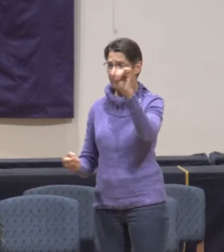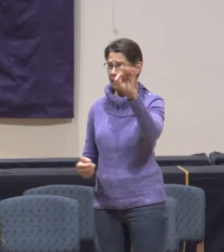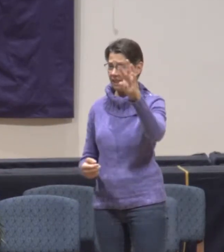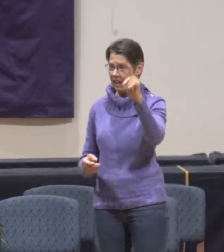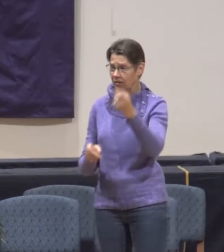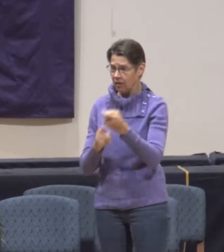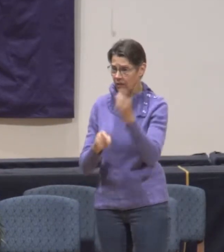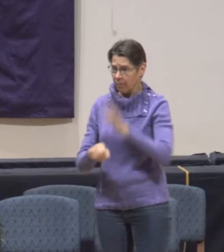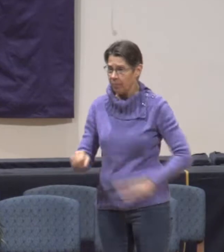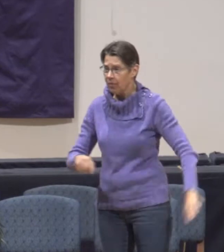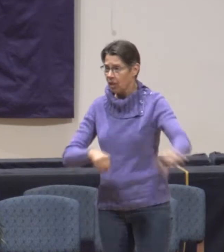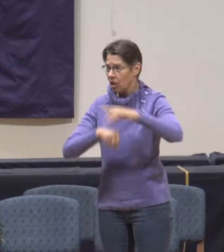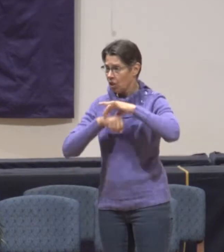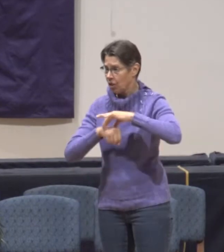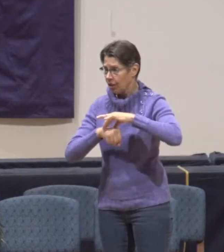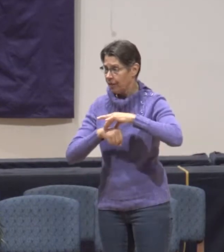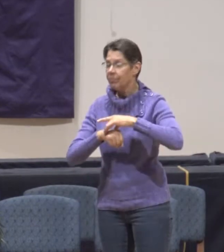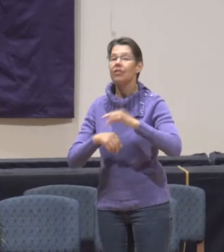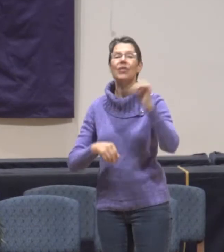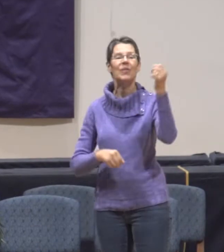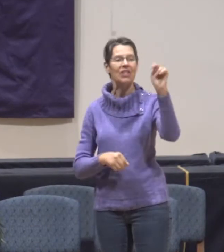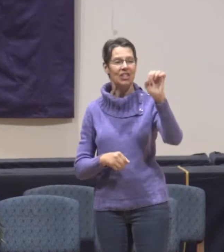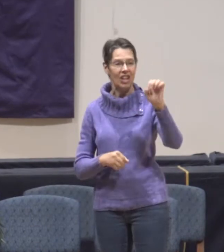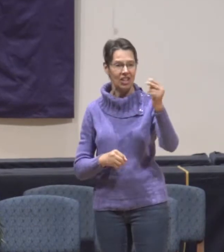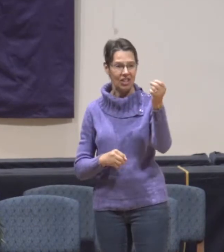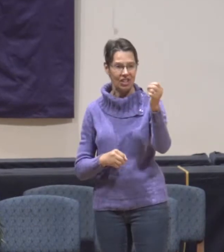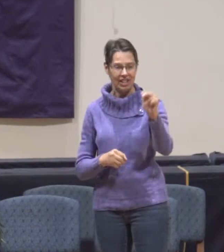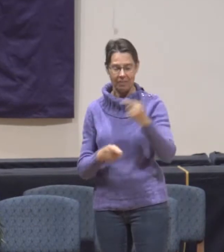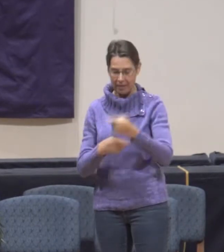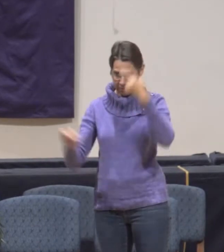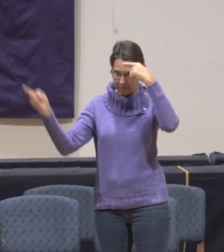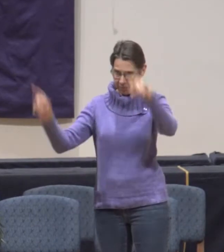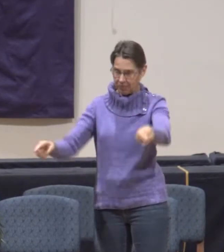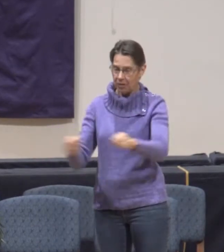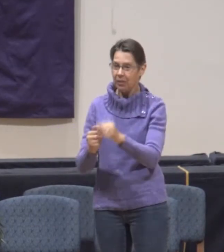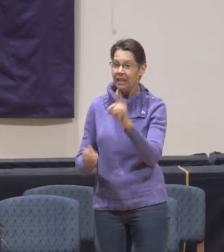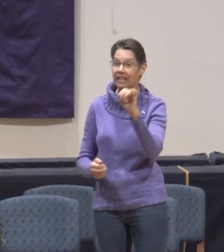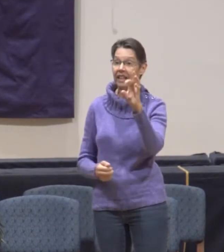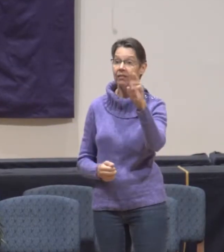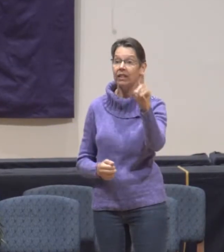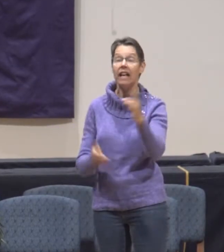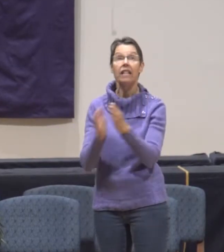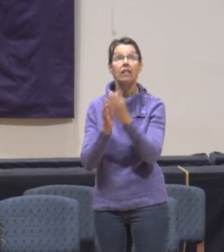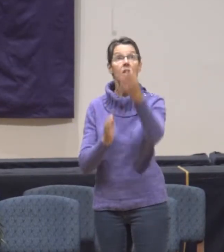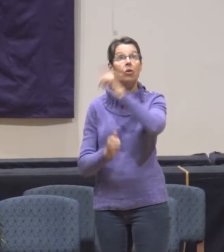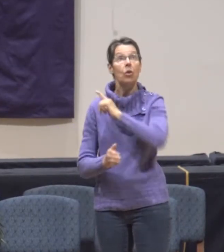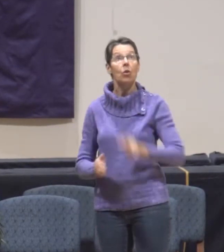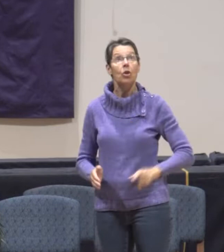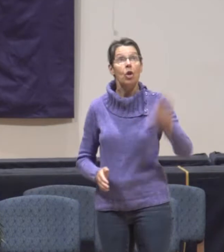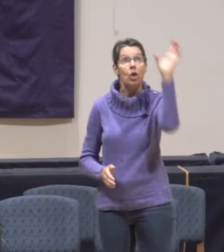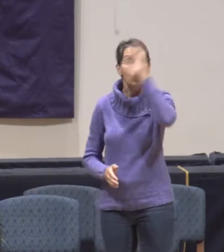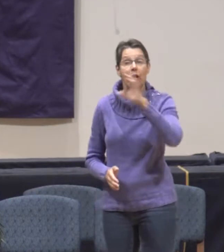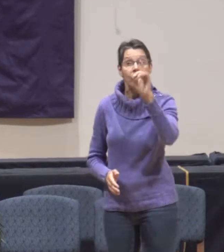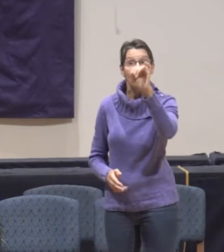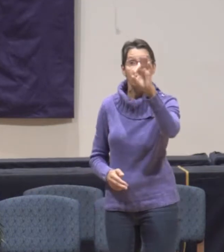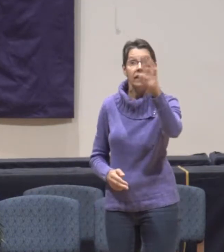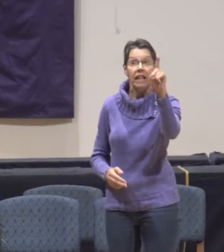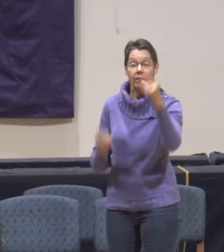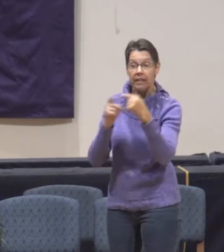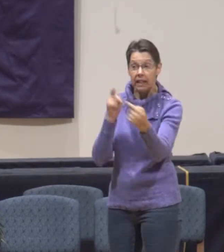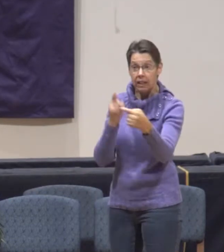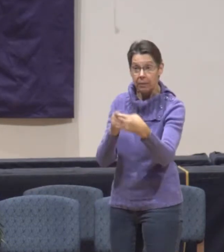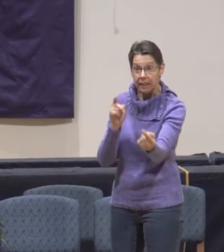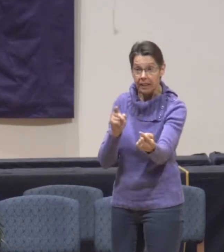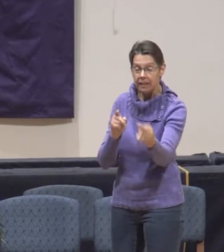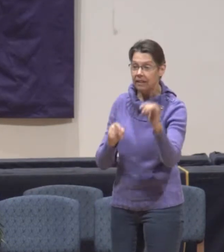made a covenant with the house of David, saying, may the Lord seek out the enemies of David. Jonathan made David swear again